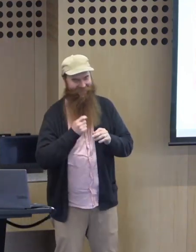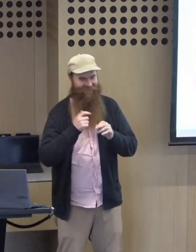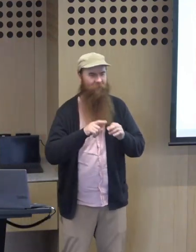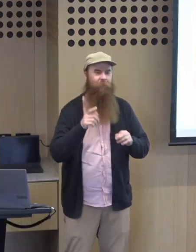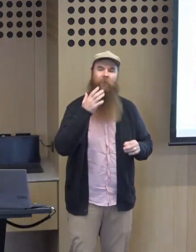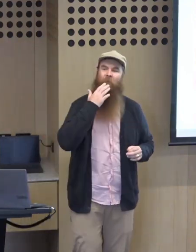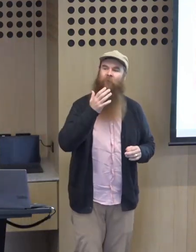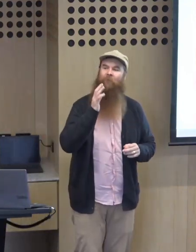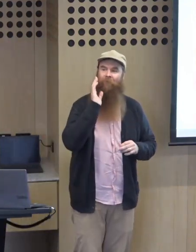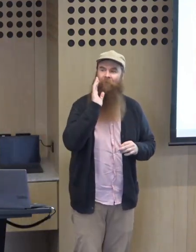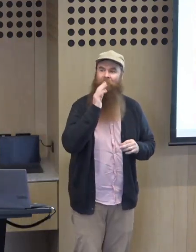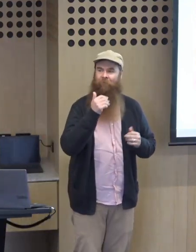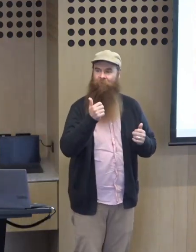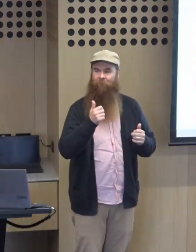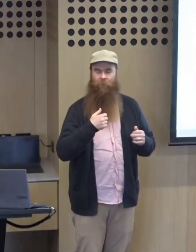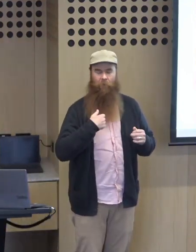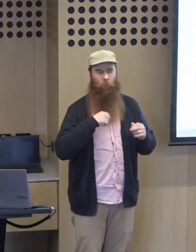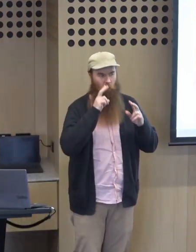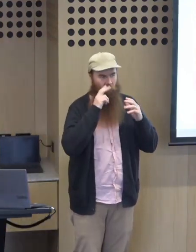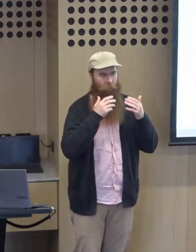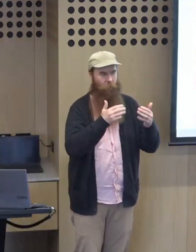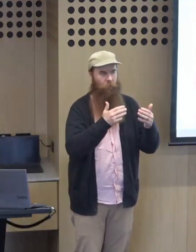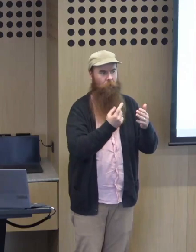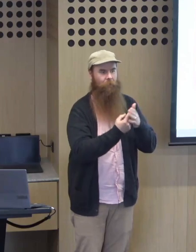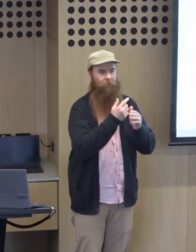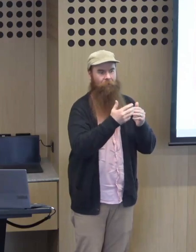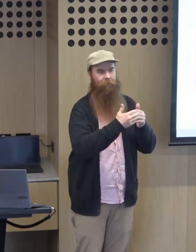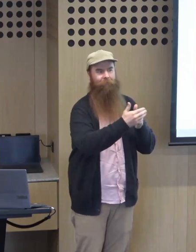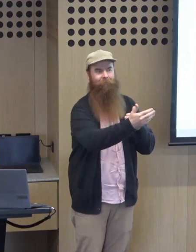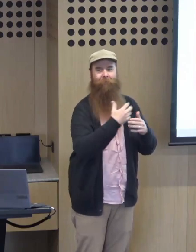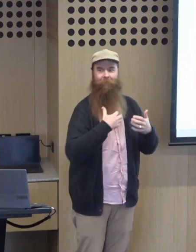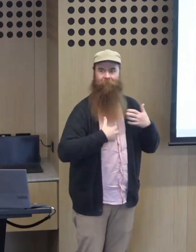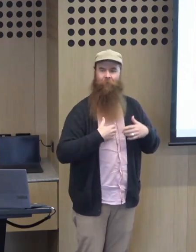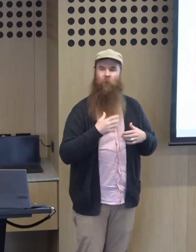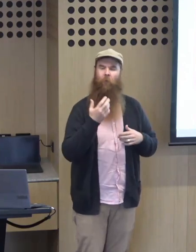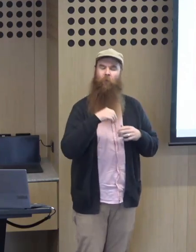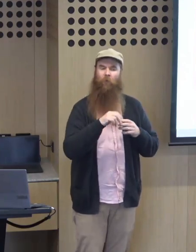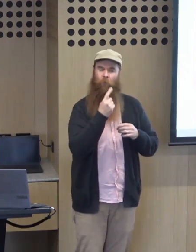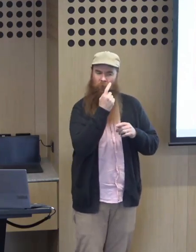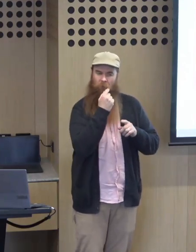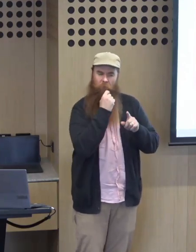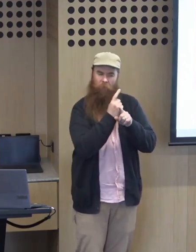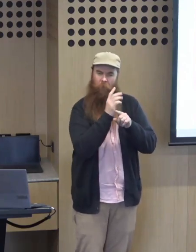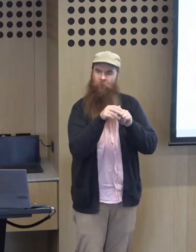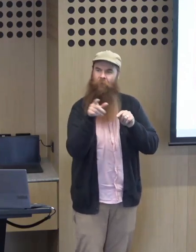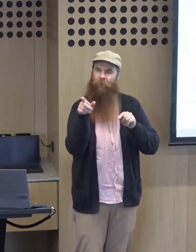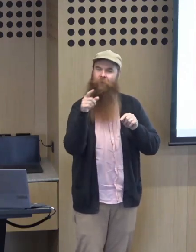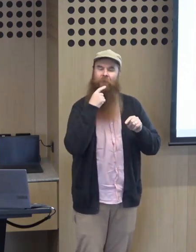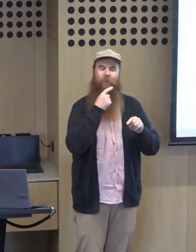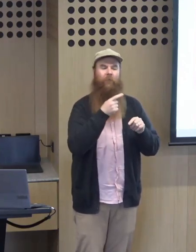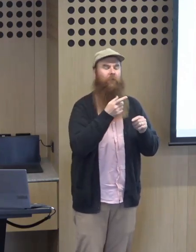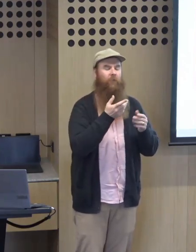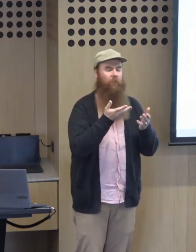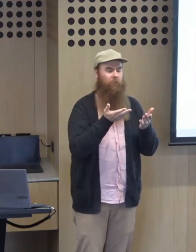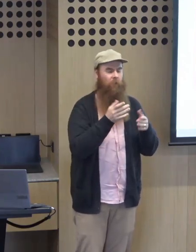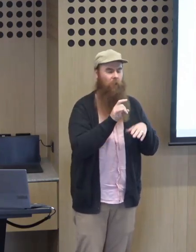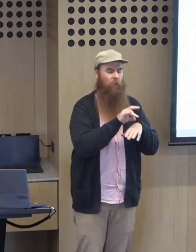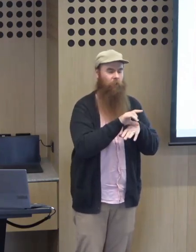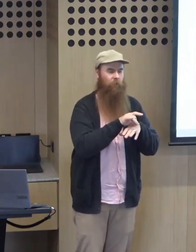an easy question please from philip i'm really looking forward to seeing what happens and transpires from all of this there's one comment you made philip regarding